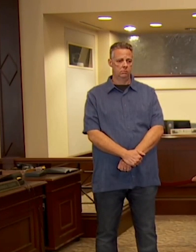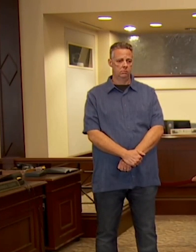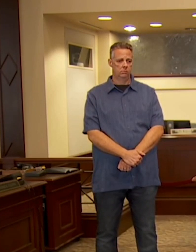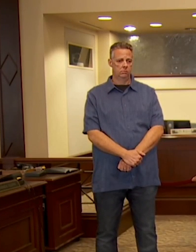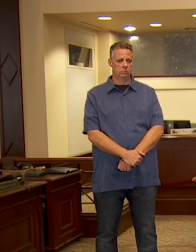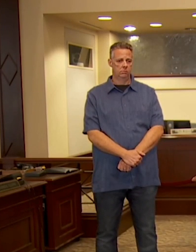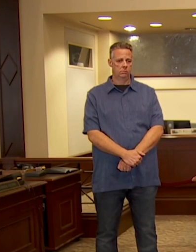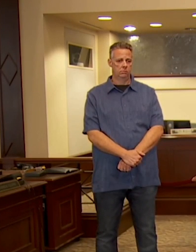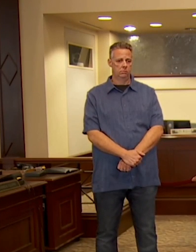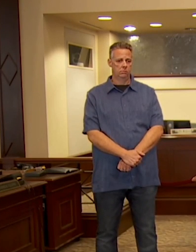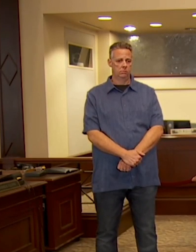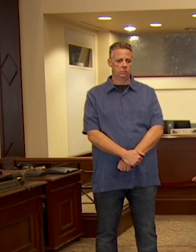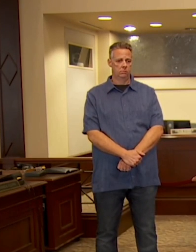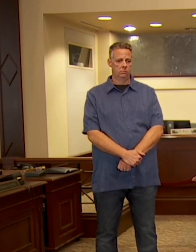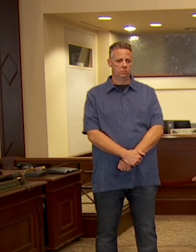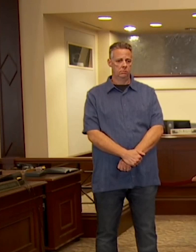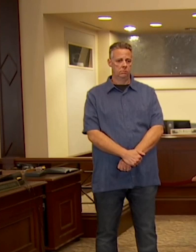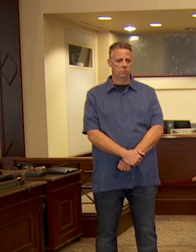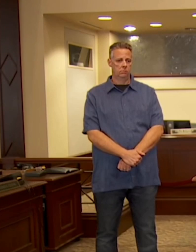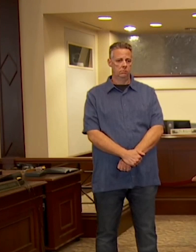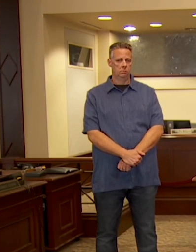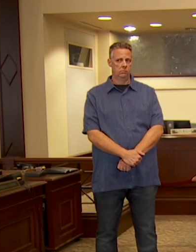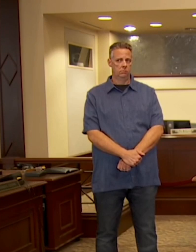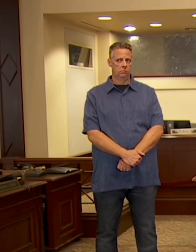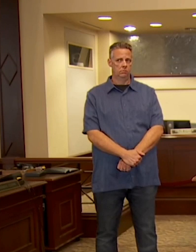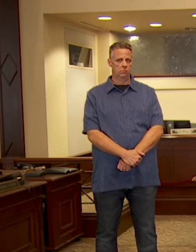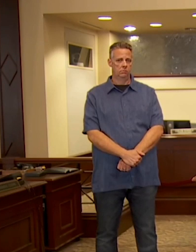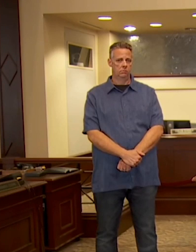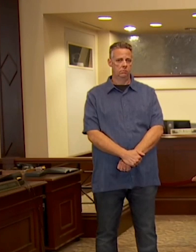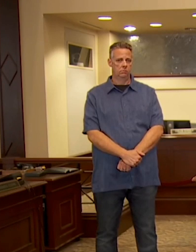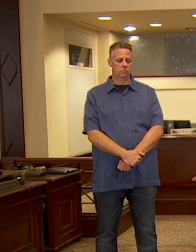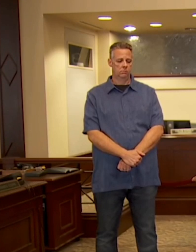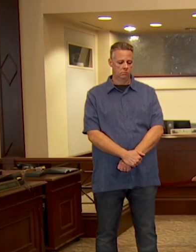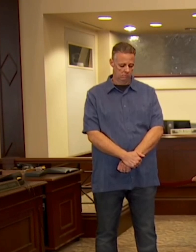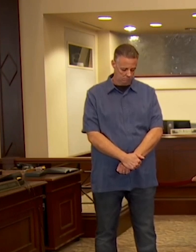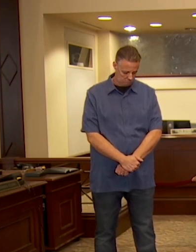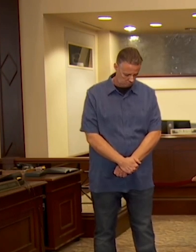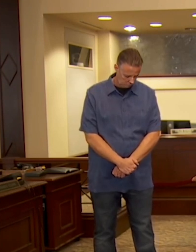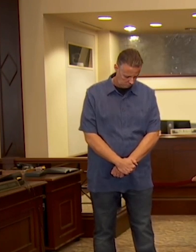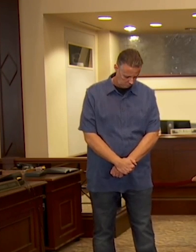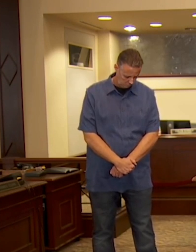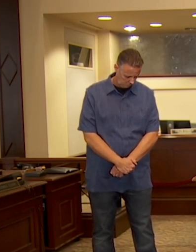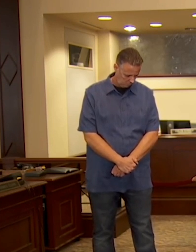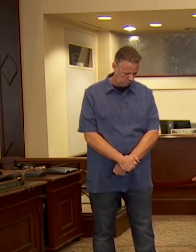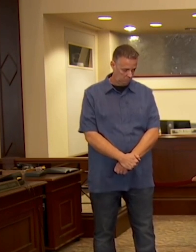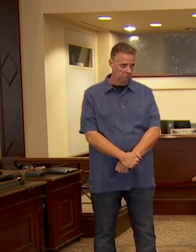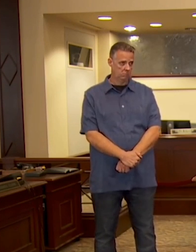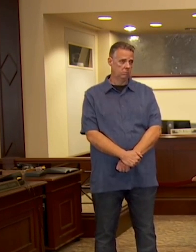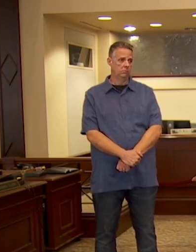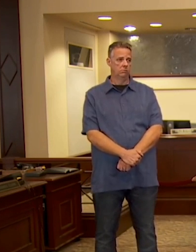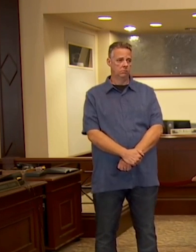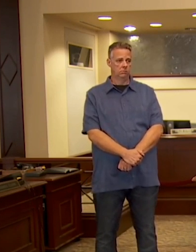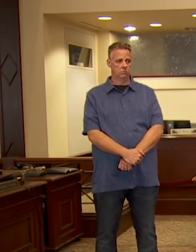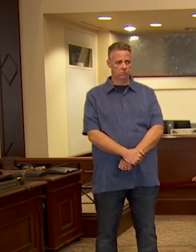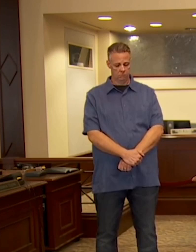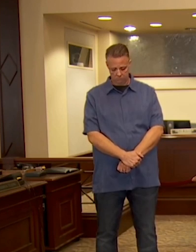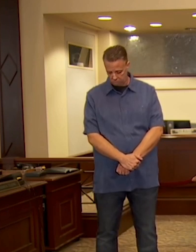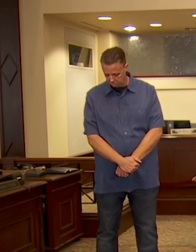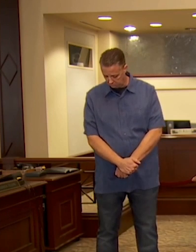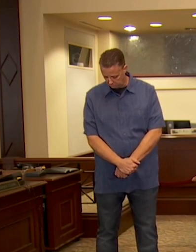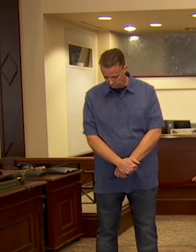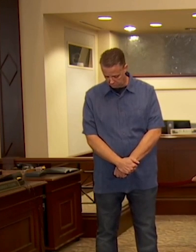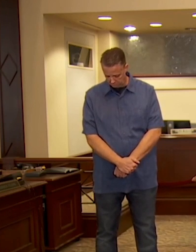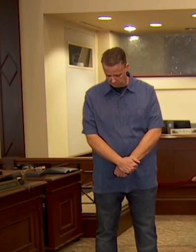called Mexicans rapists. Look up the quote. He didn't say that. And I'm not aware of any, quote, racist attacks on black people. He